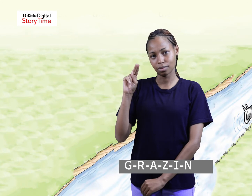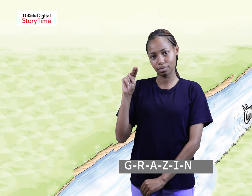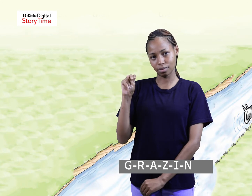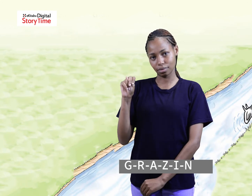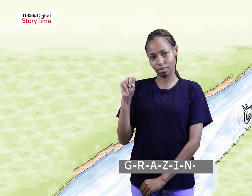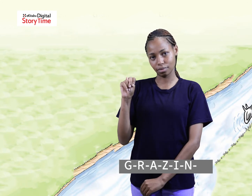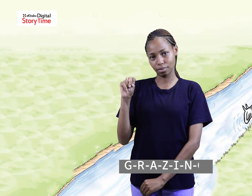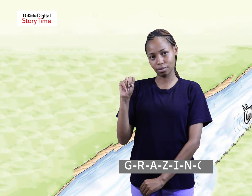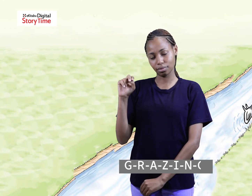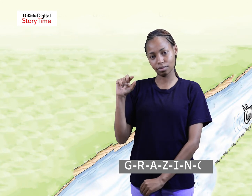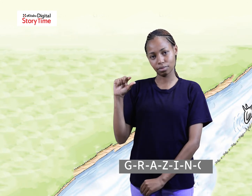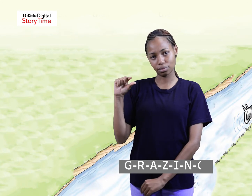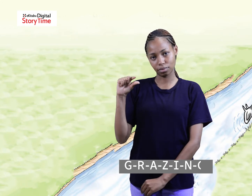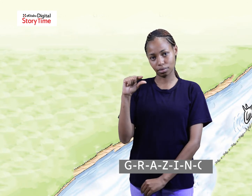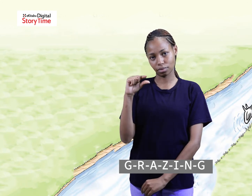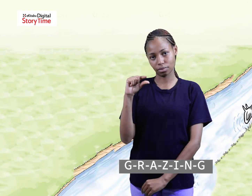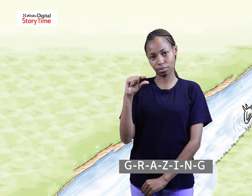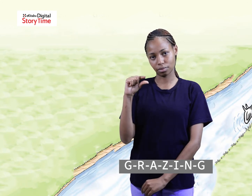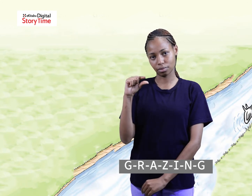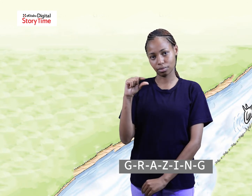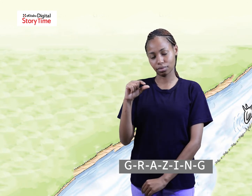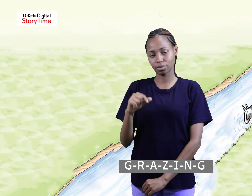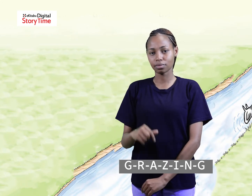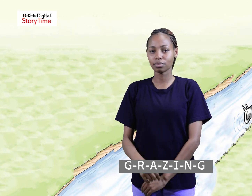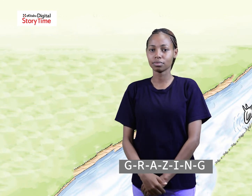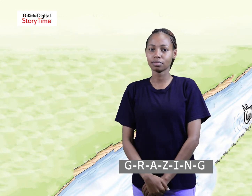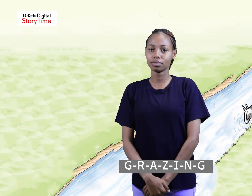-n-g